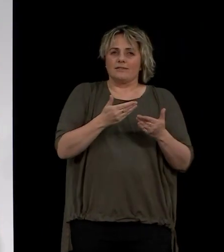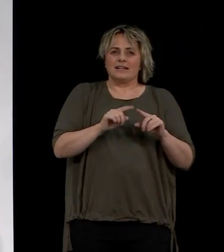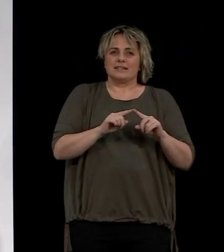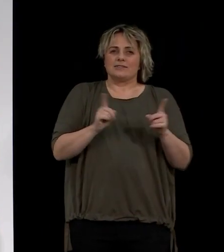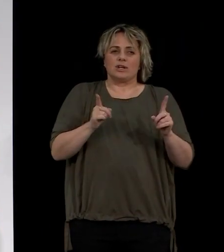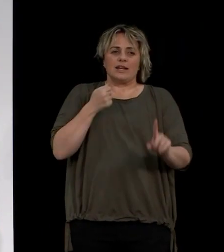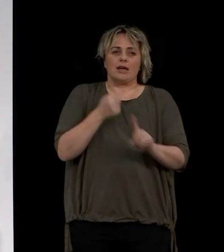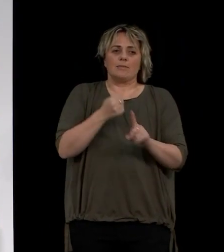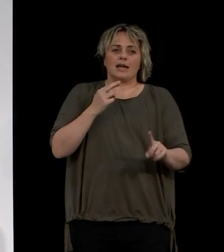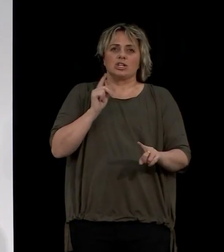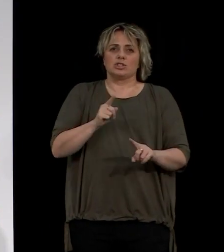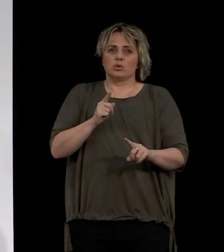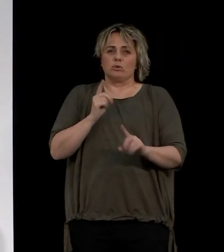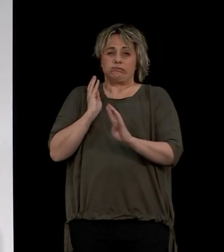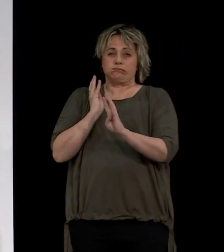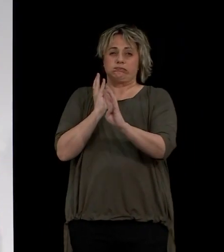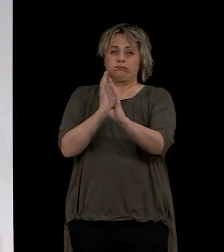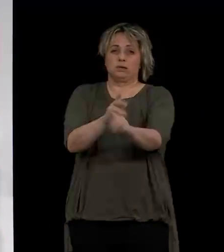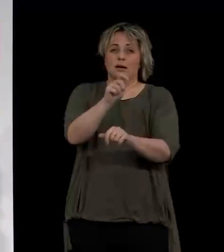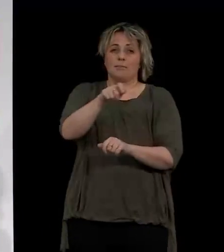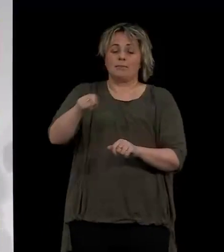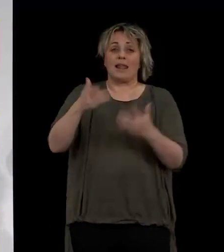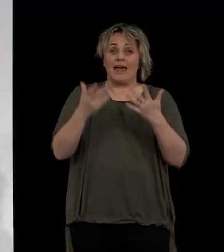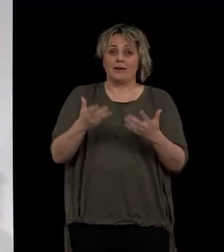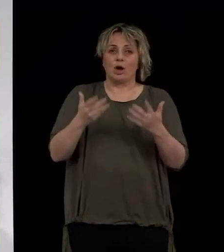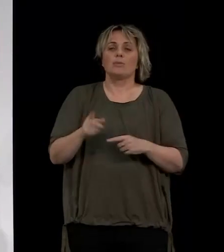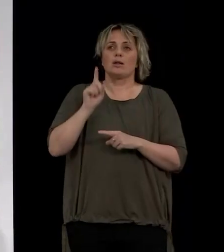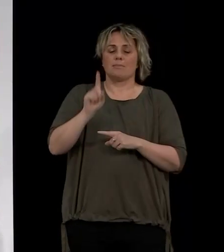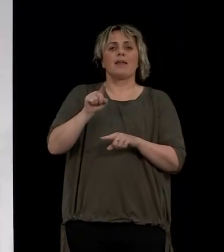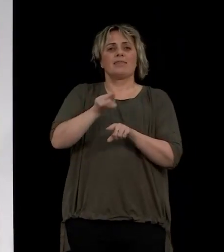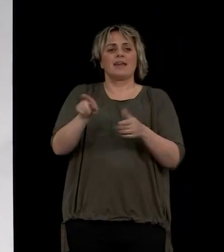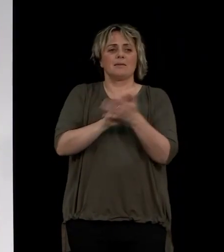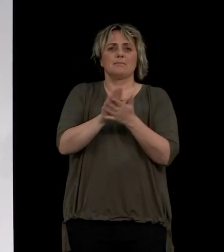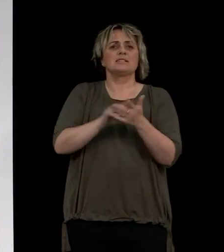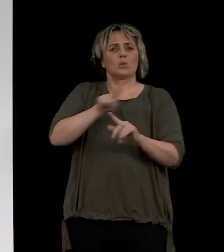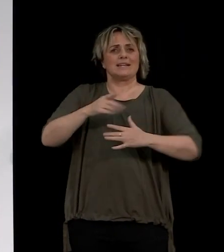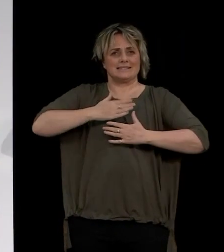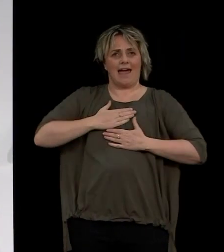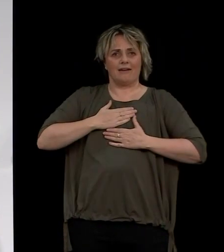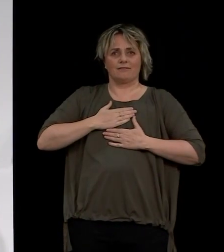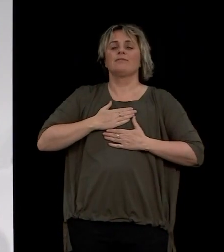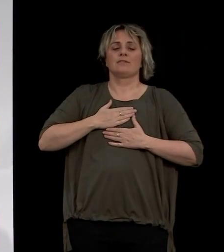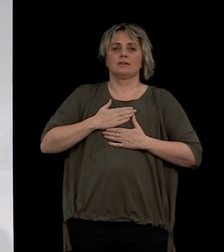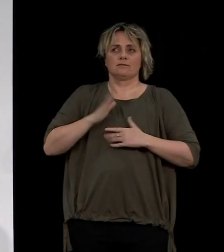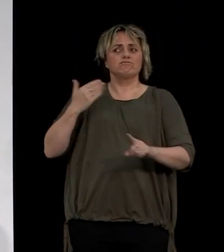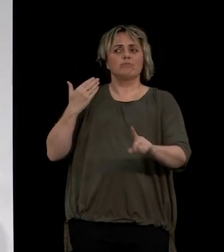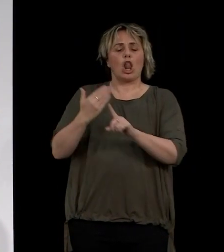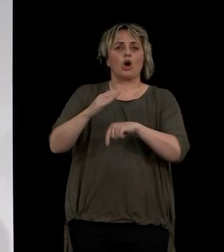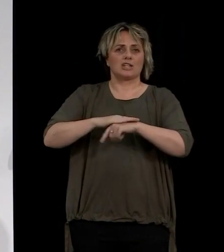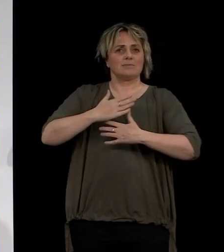experienced with our very tight border requirements that have helped keep us safe and keep our domestic restrictions low for so long.